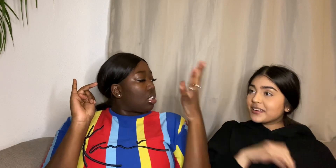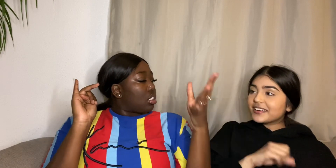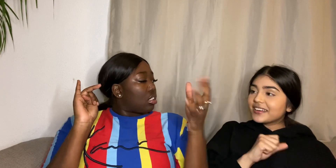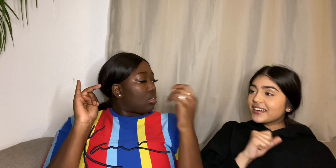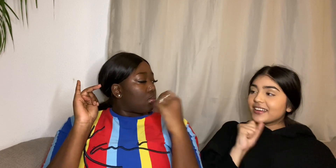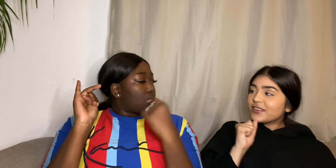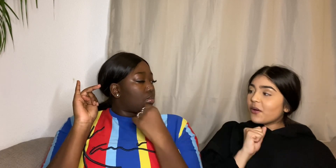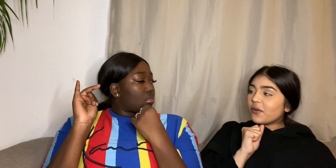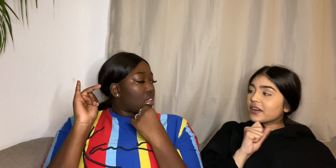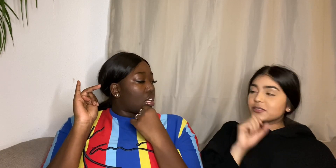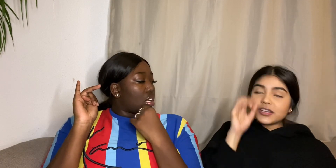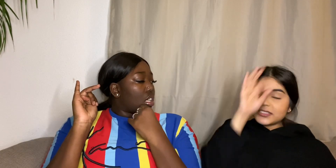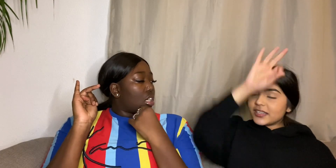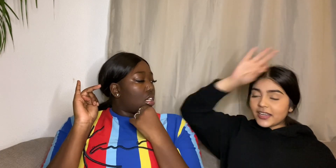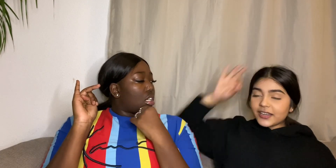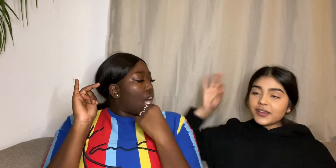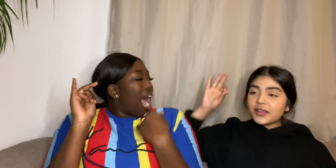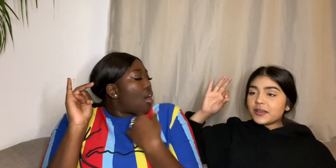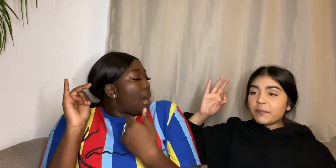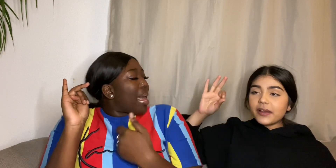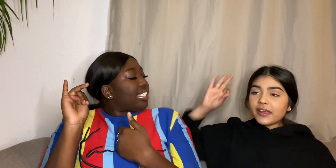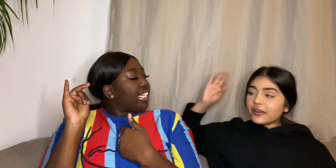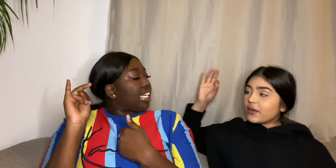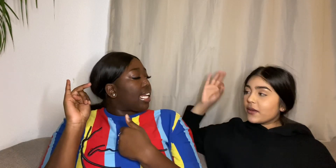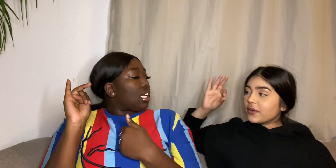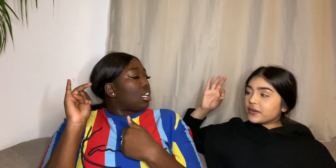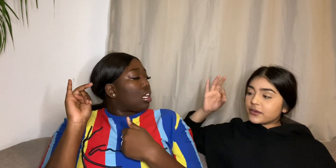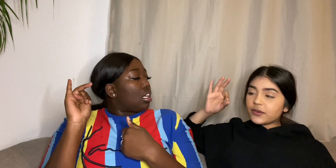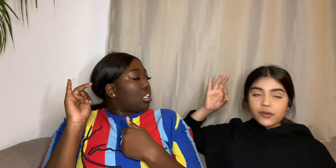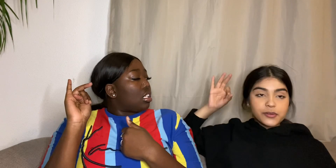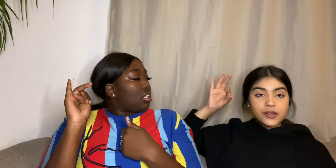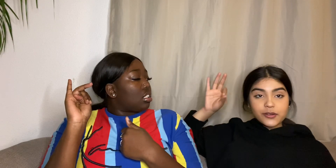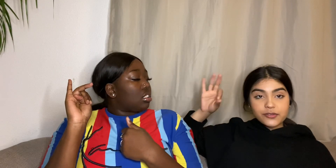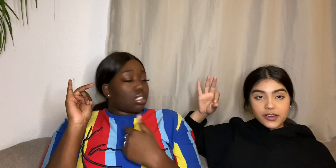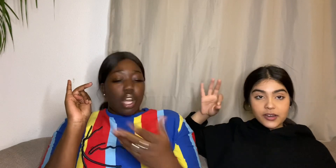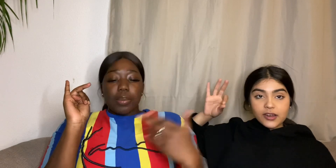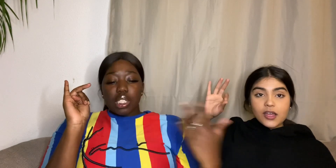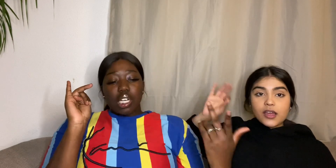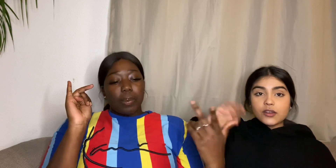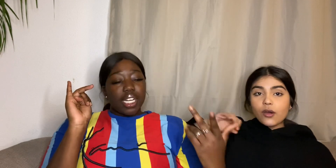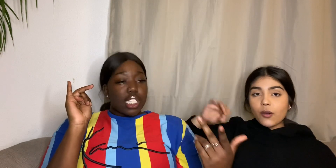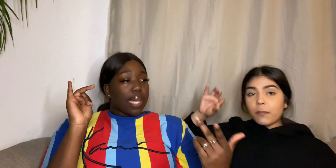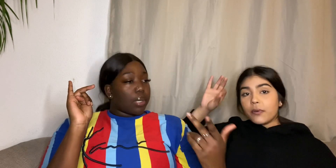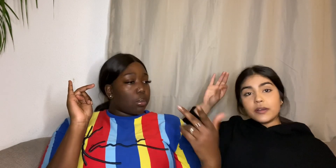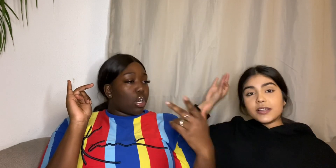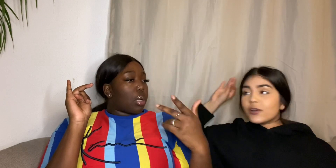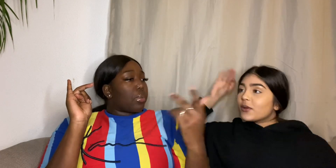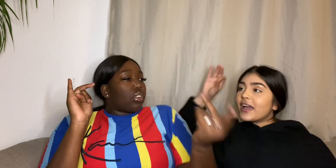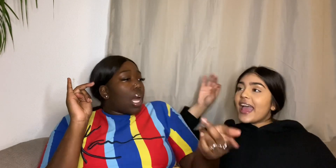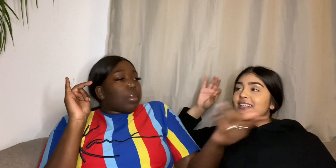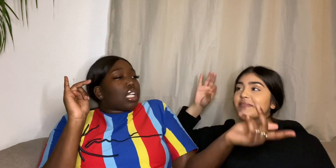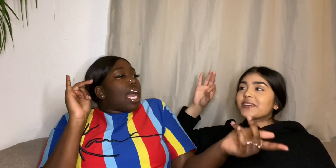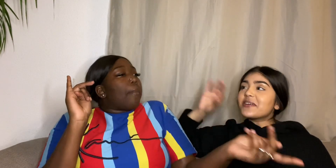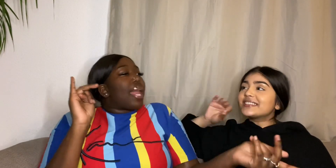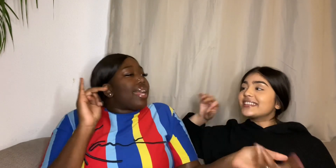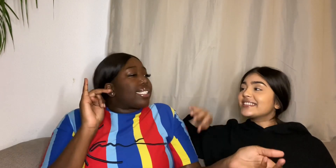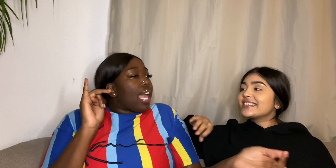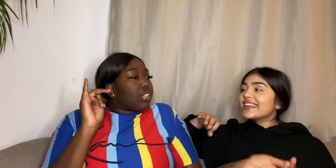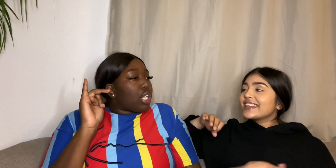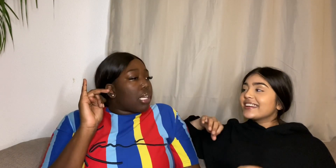No No No Because you are cheating How am I cheating No you're not fair No I'm not gonna play this game anymore I'm not gonna play this game anymore